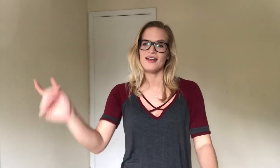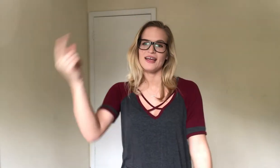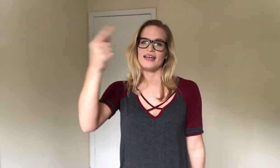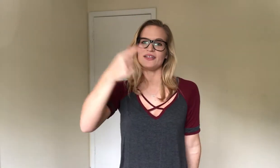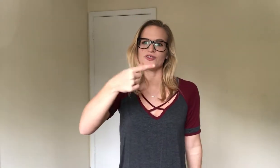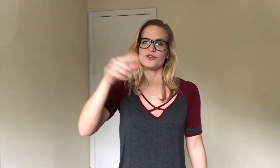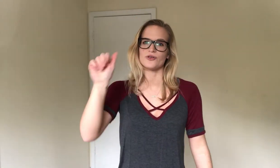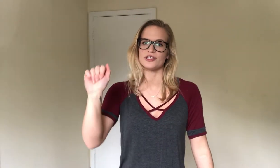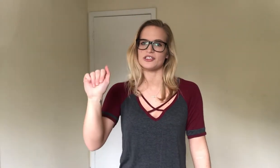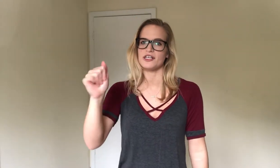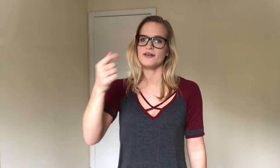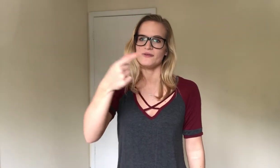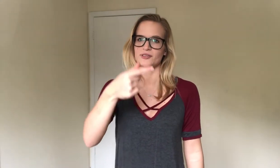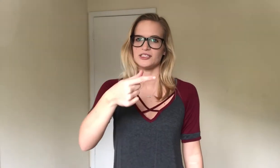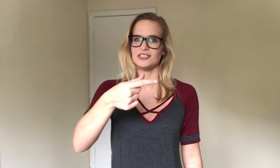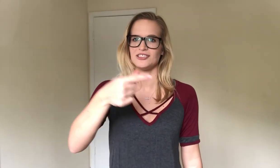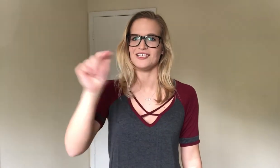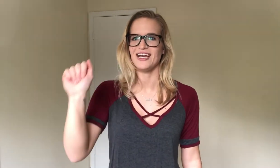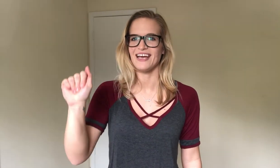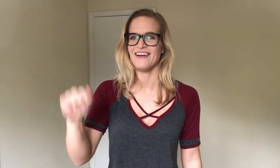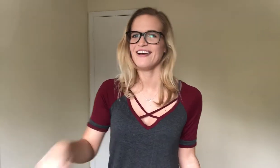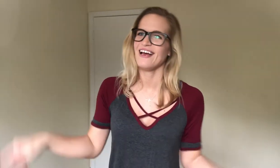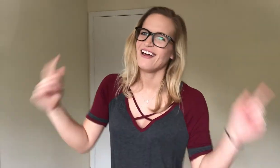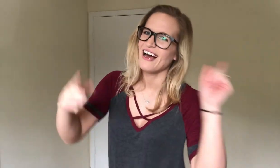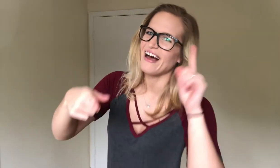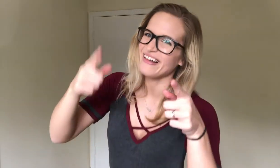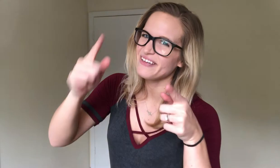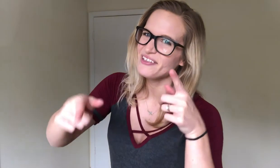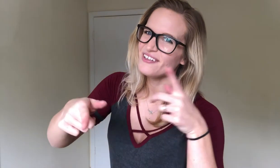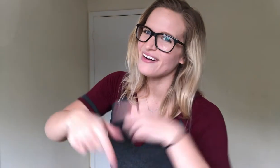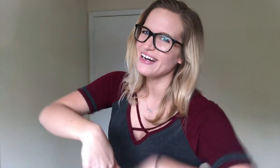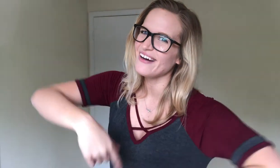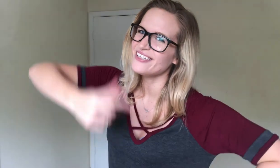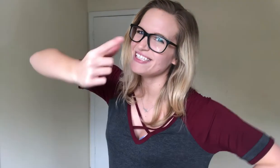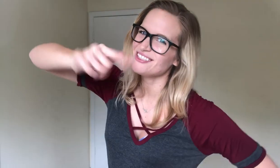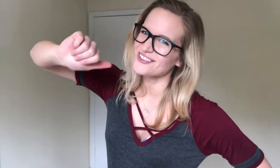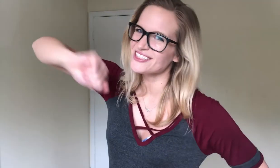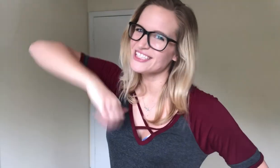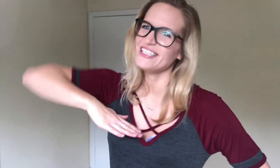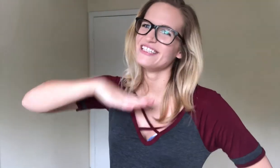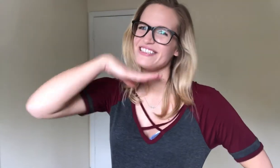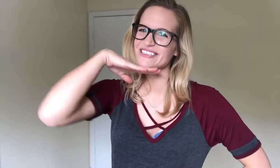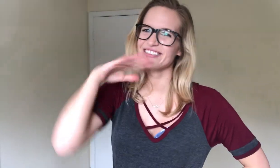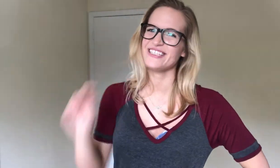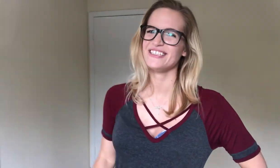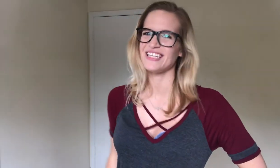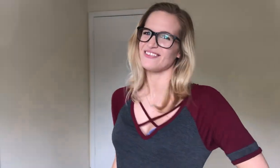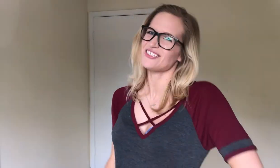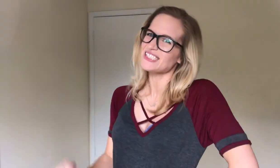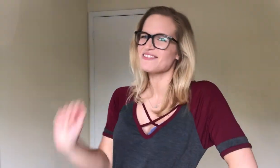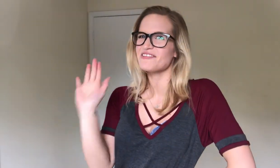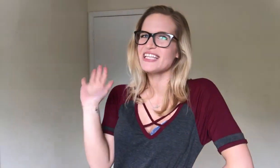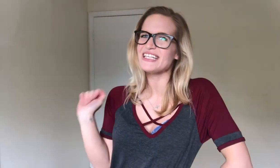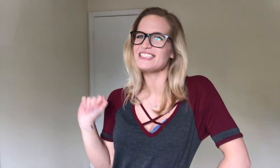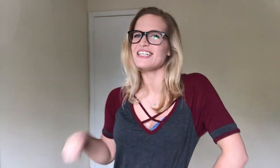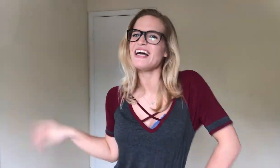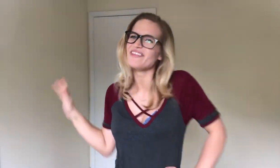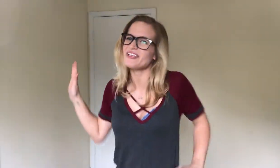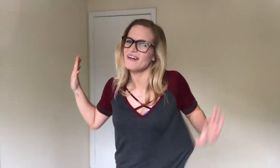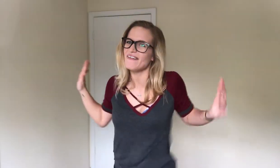In Georgia. Which is G A. I live here right now. Georgia. Thomas Rhett's from Atlanta. I'm only five